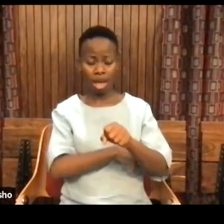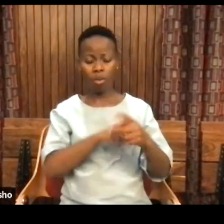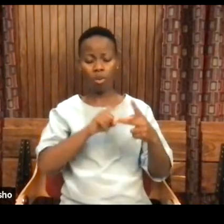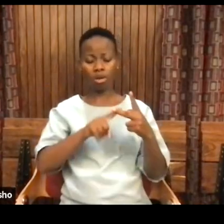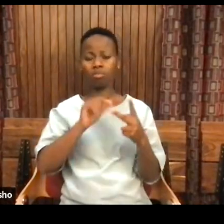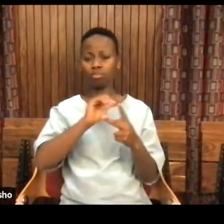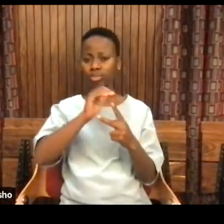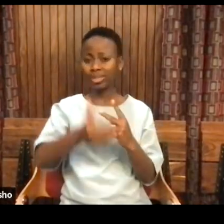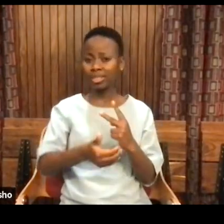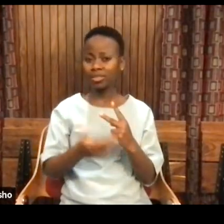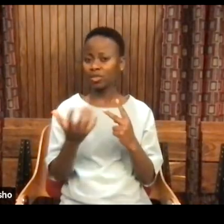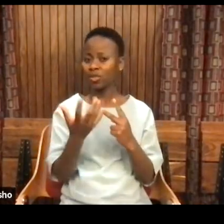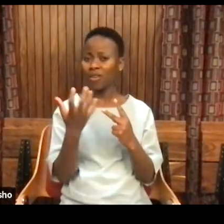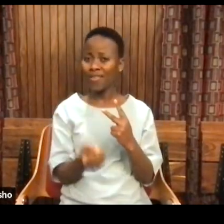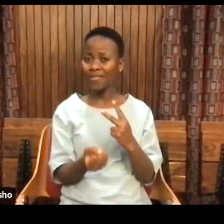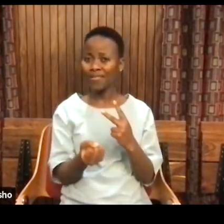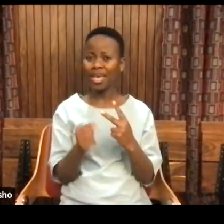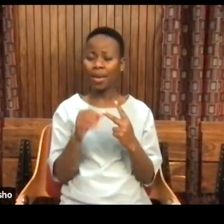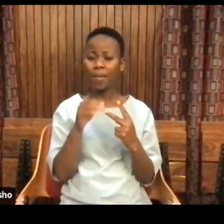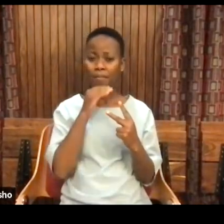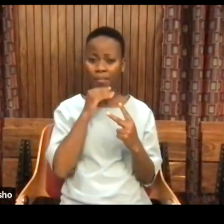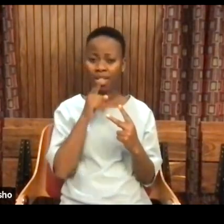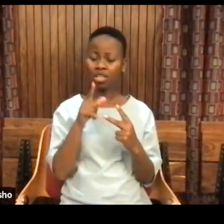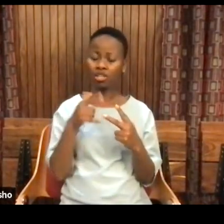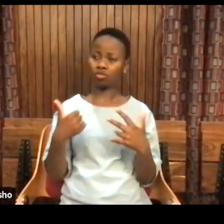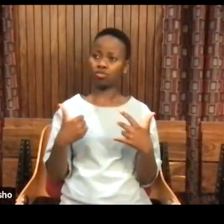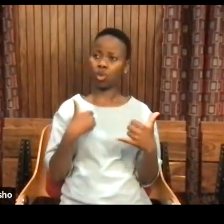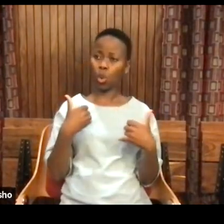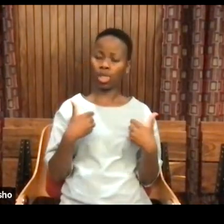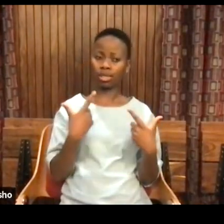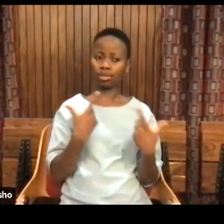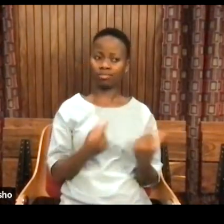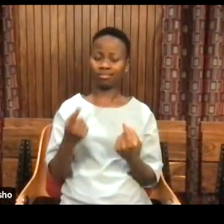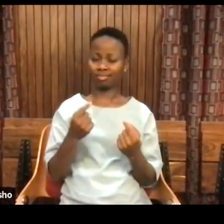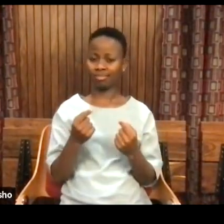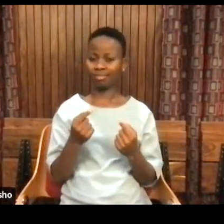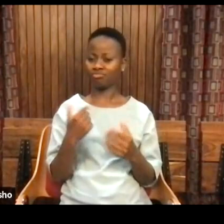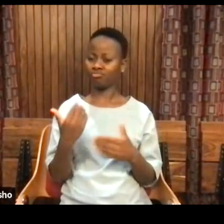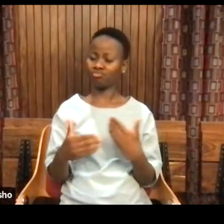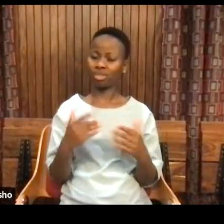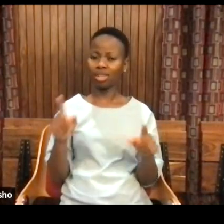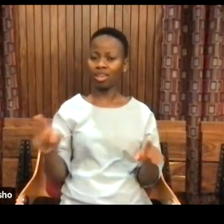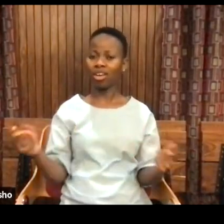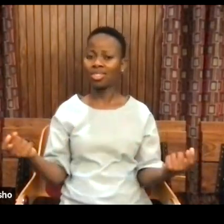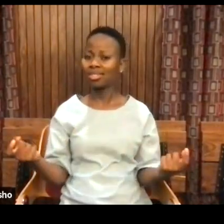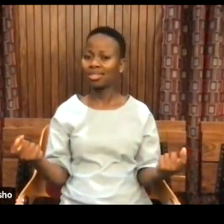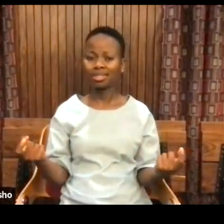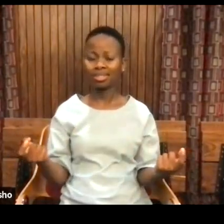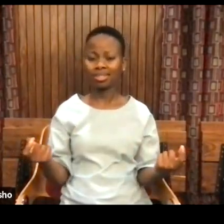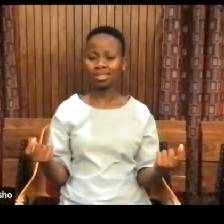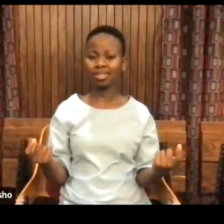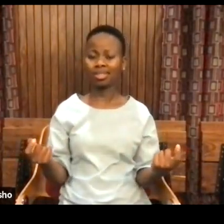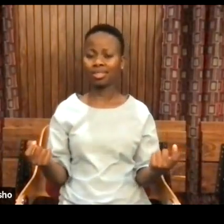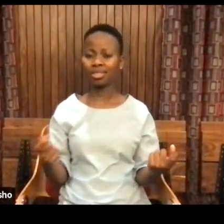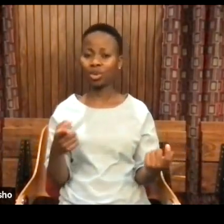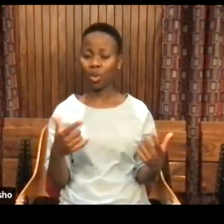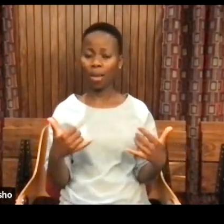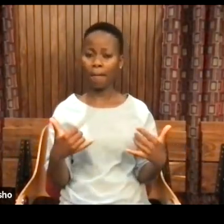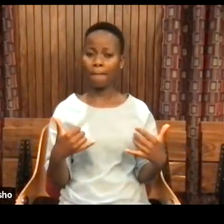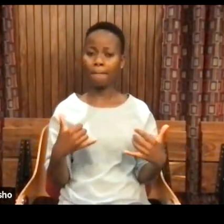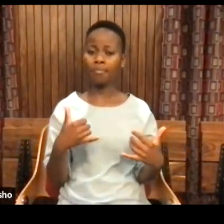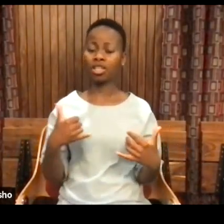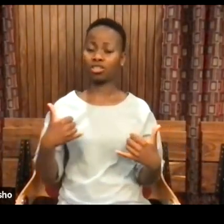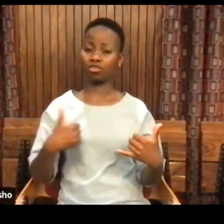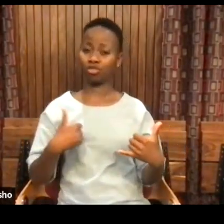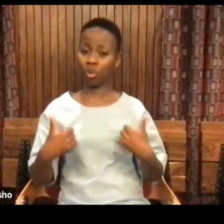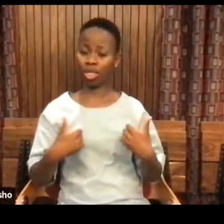and all that stuff, you cannot have joy. They are locked libidinally in the realm of pleasure. But joy